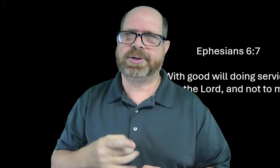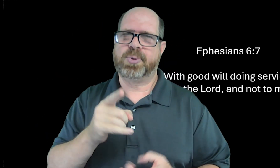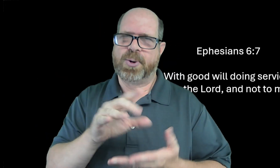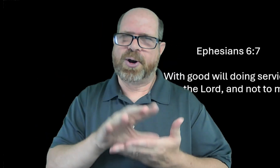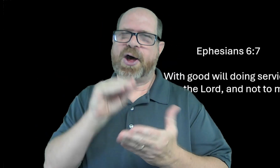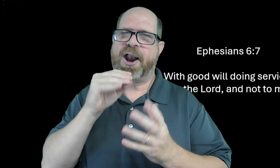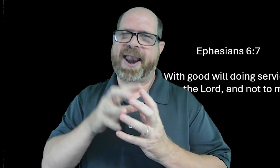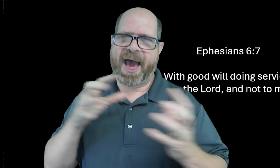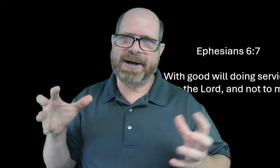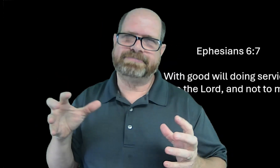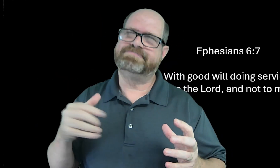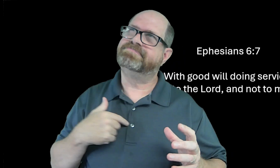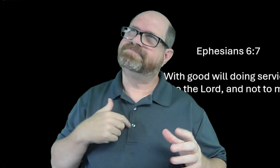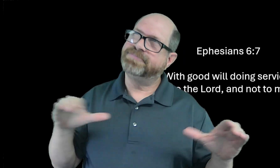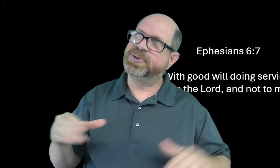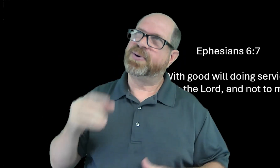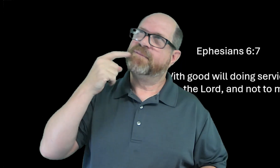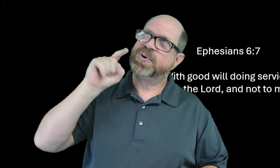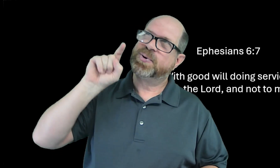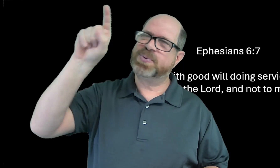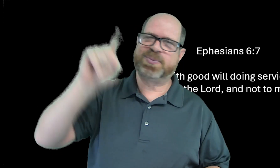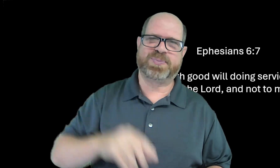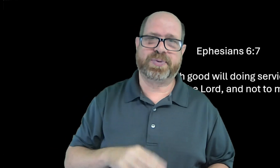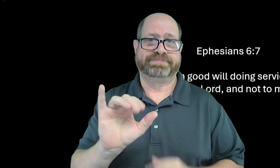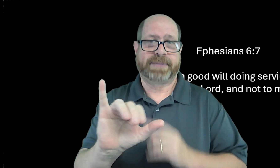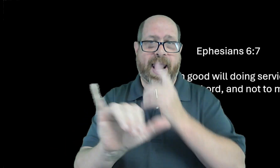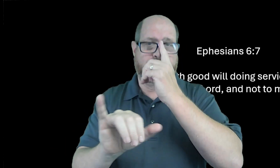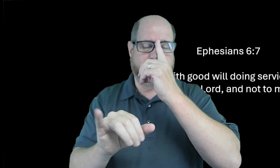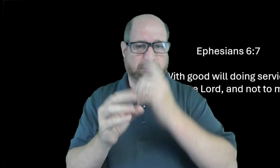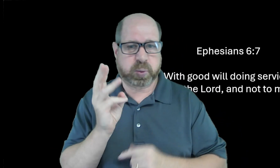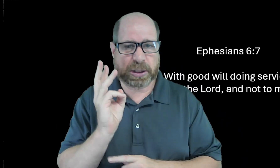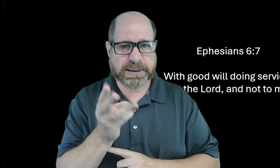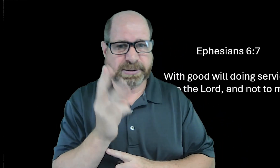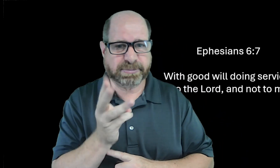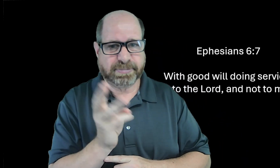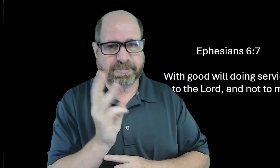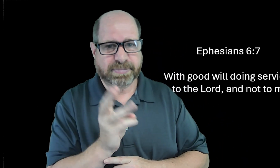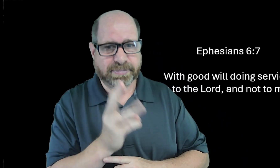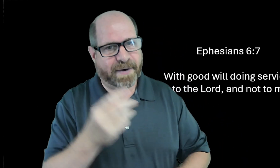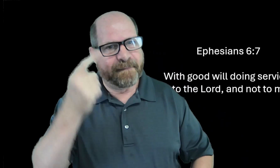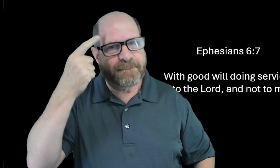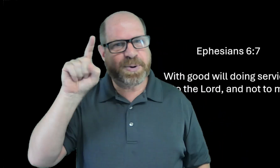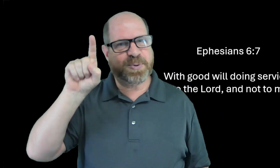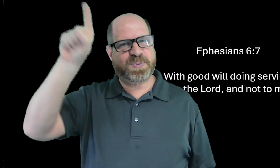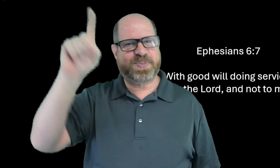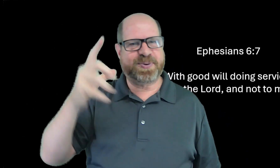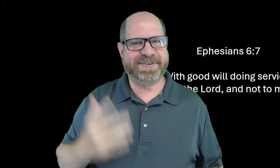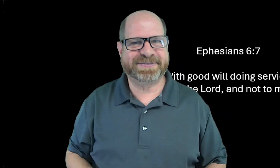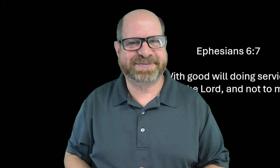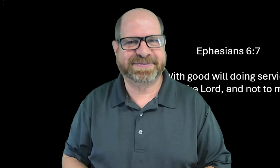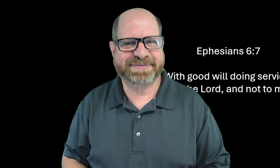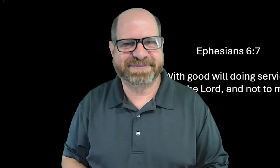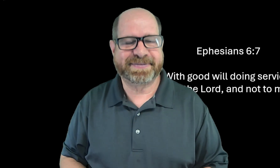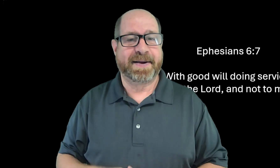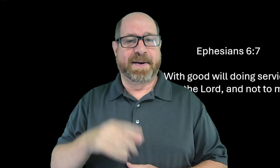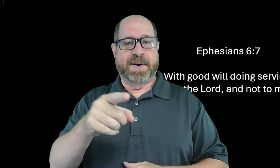and it's interesting you'll learn so much when you're doing things for him so when you're witnessing of course that's for god